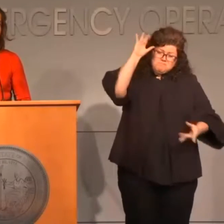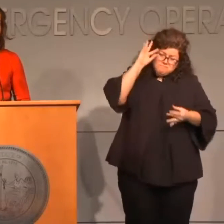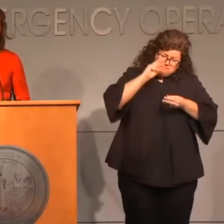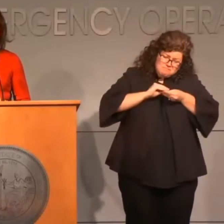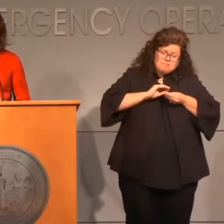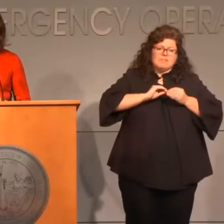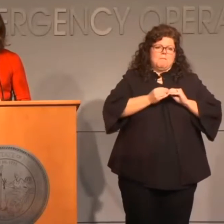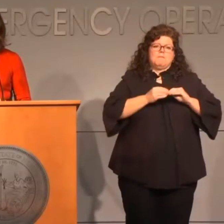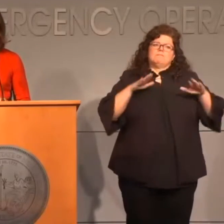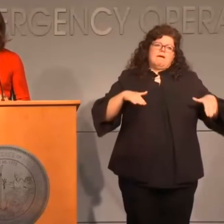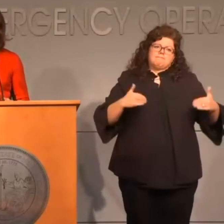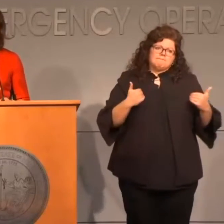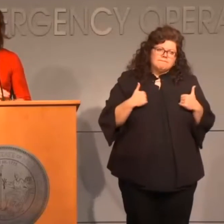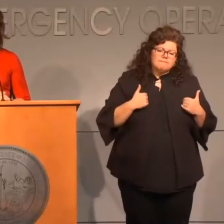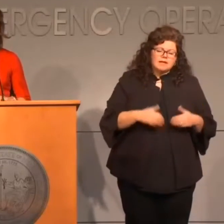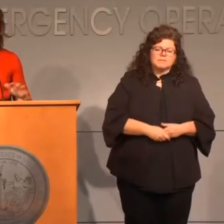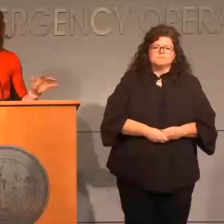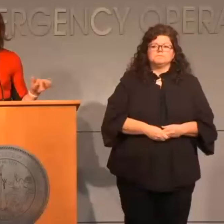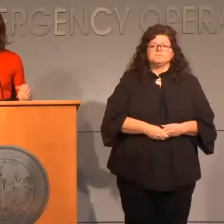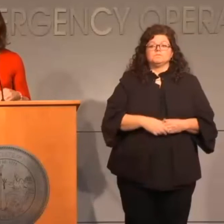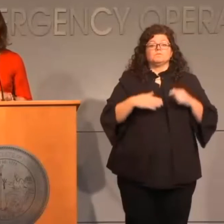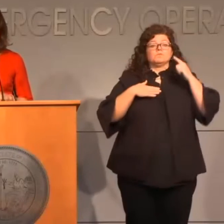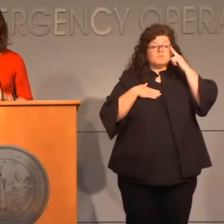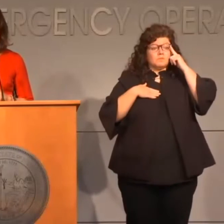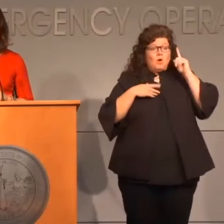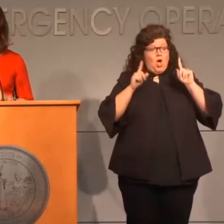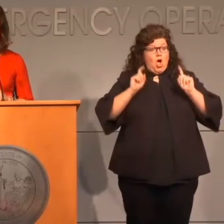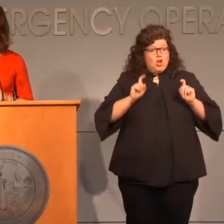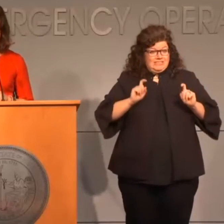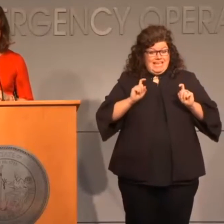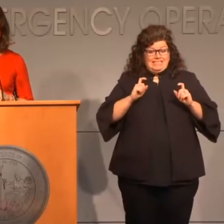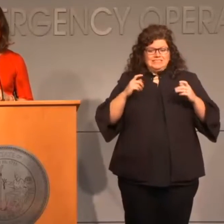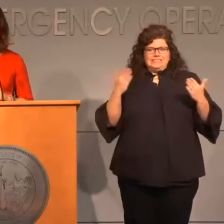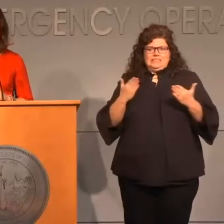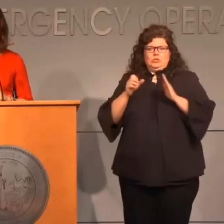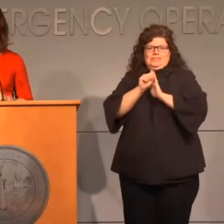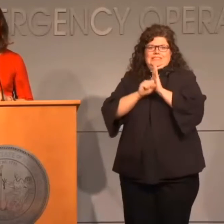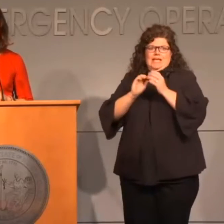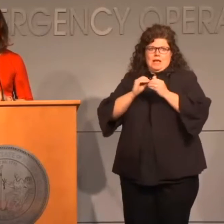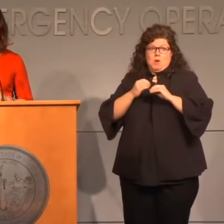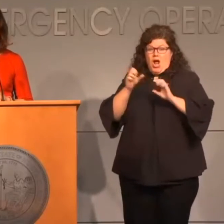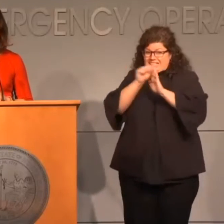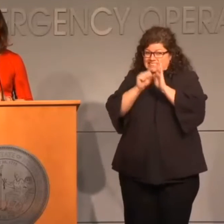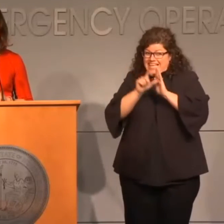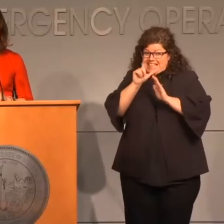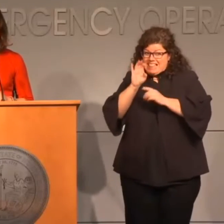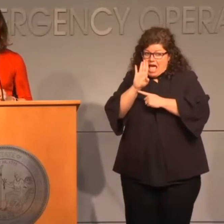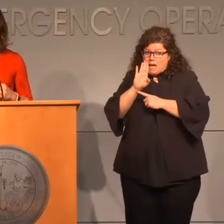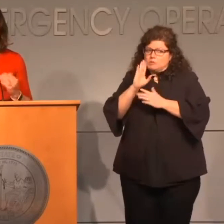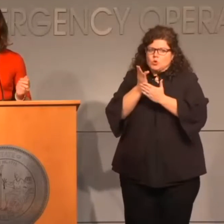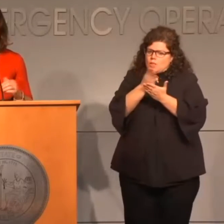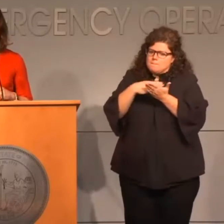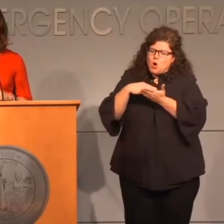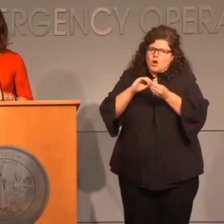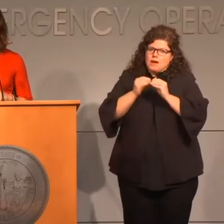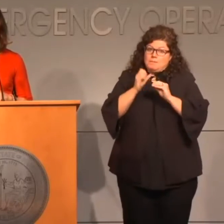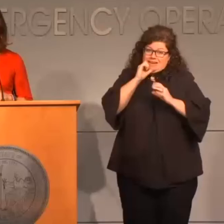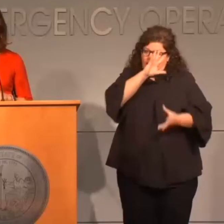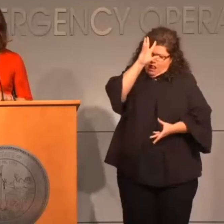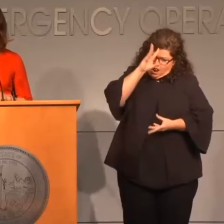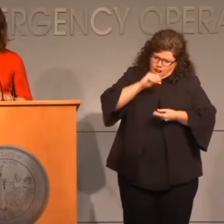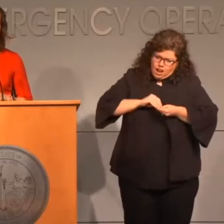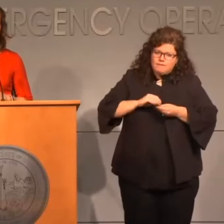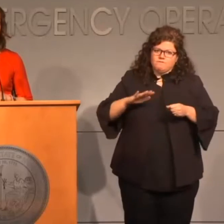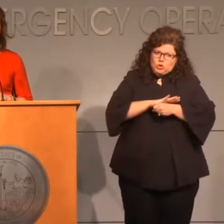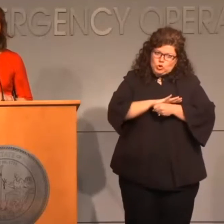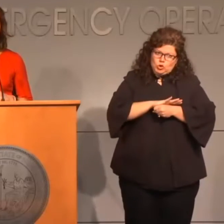positive tests that we get are reflective of all the testing that we're doing in the state. Again, our state lab is just a portion of that. But as our hospital